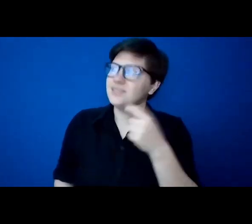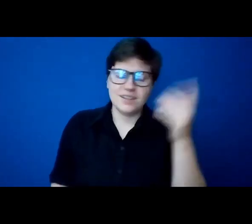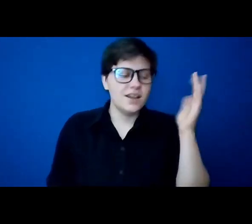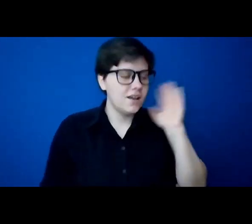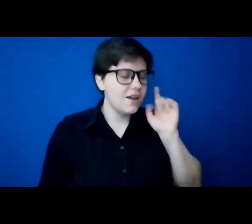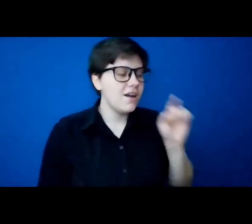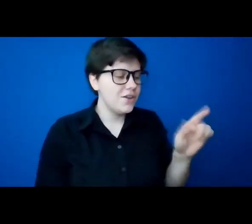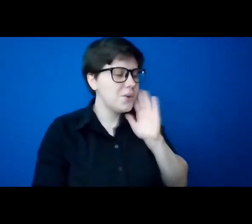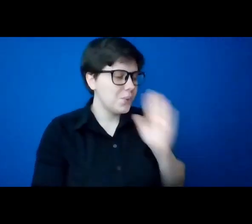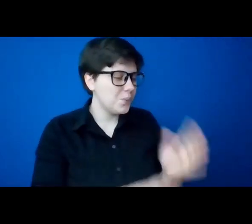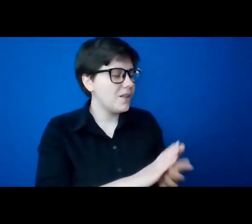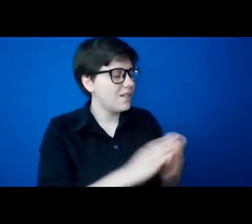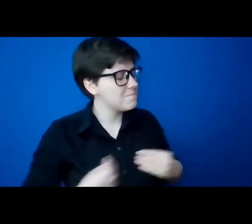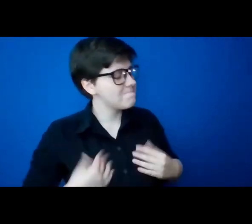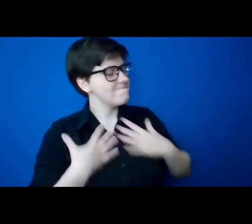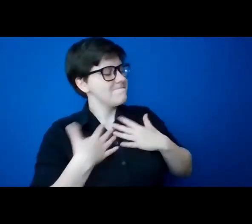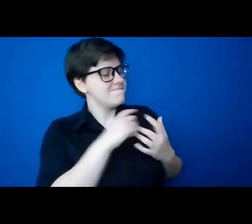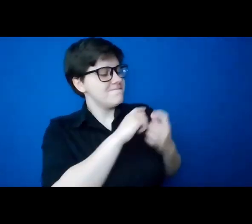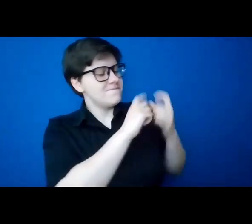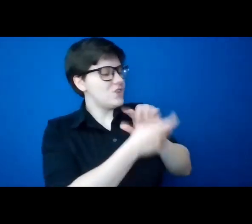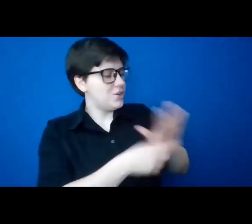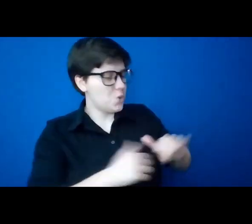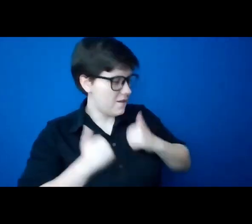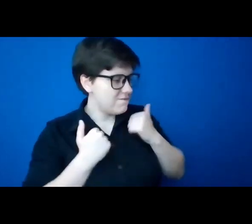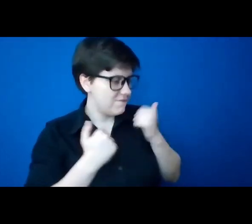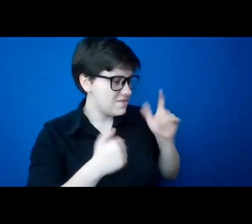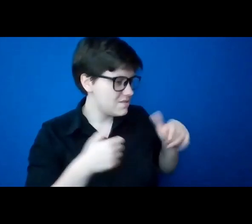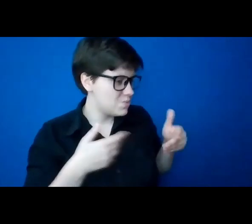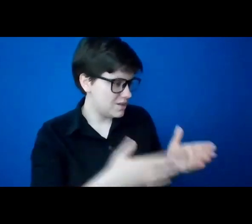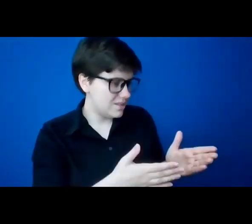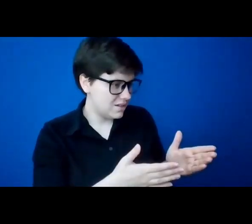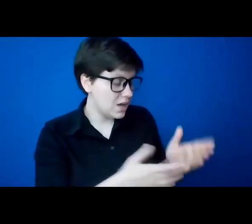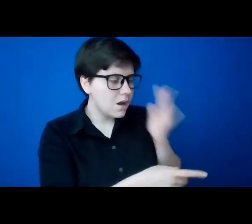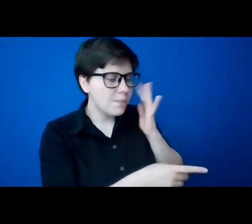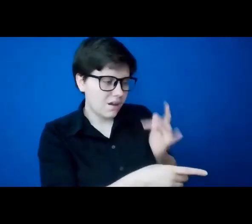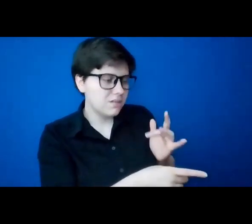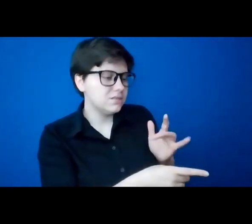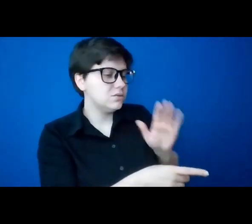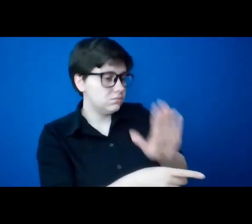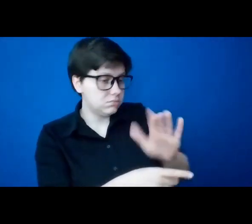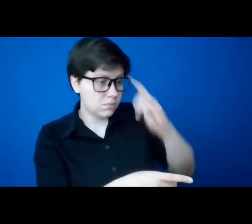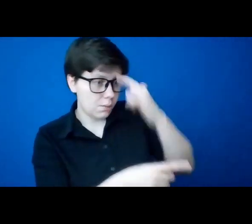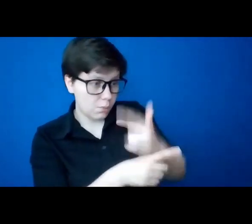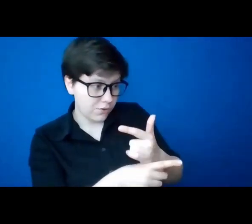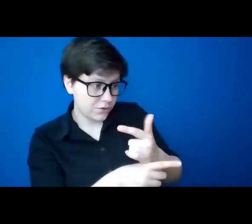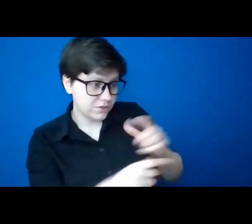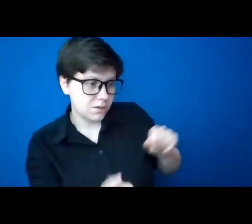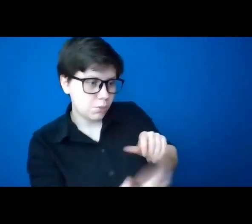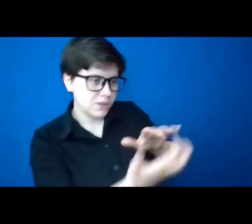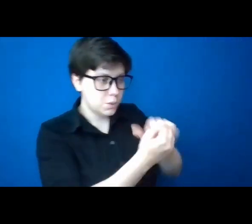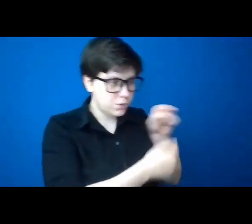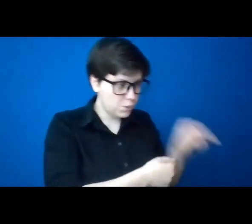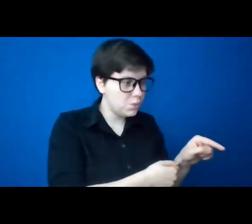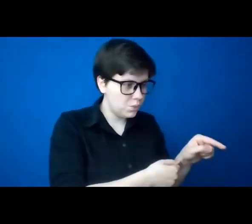be enriched and changed magnificently because of your brother's presence in your life,